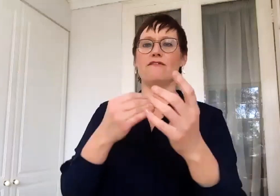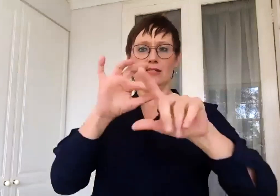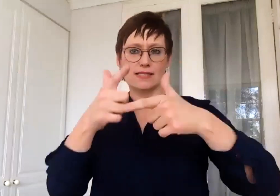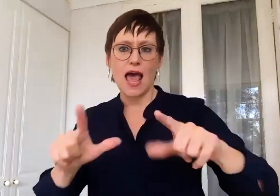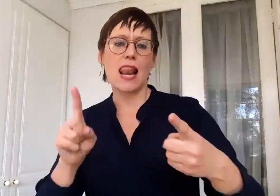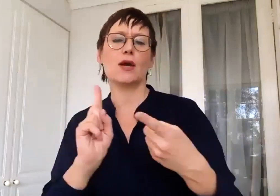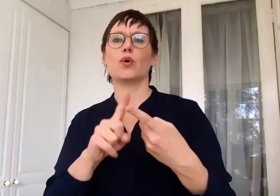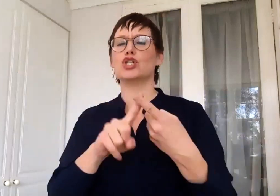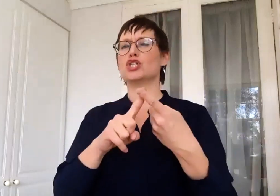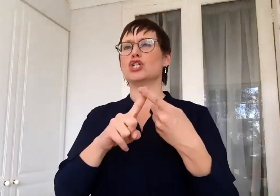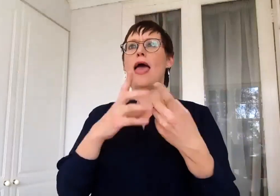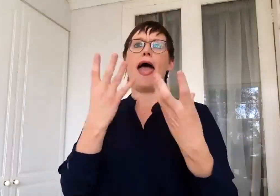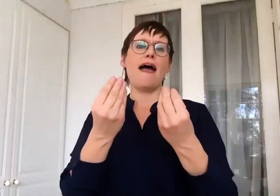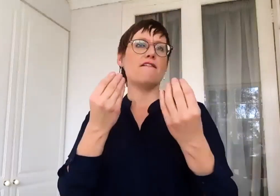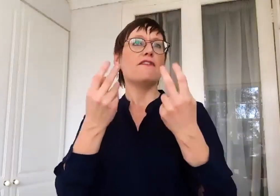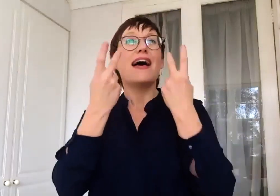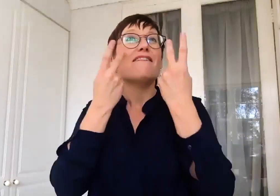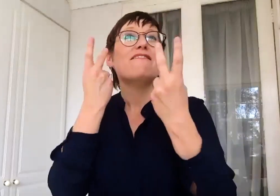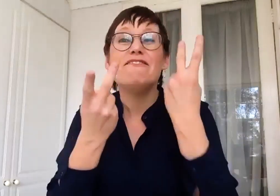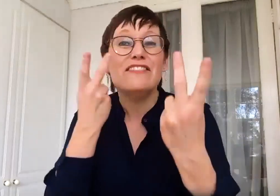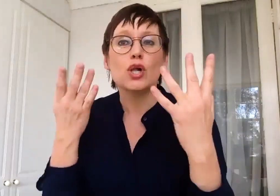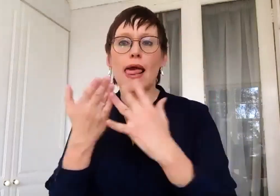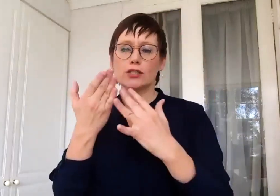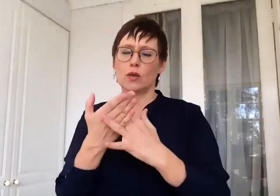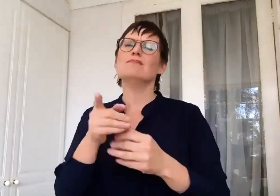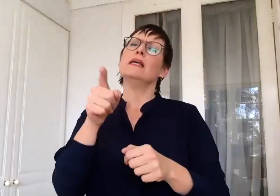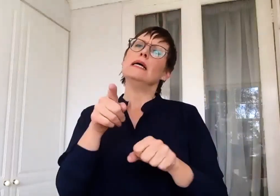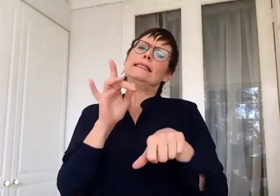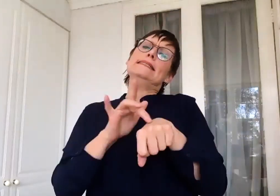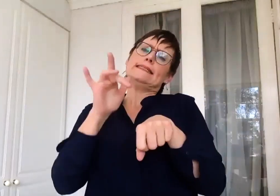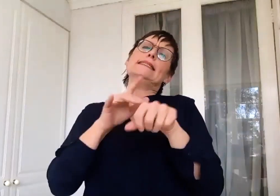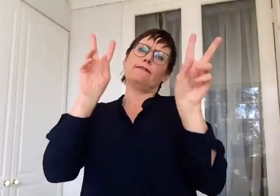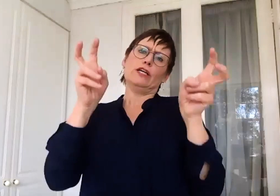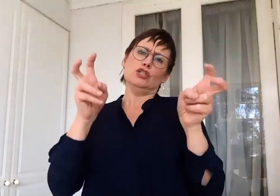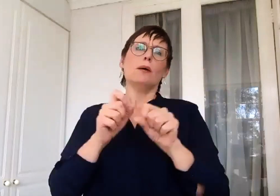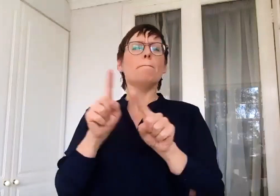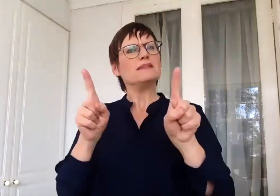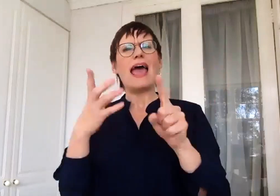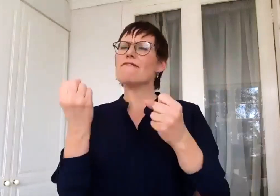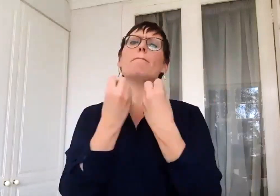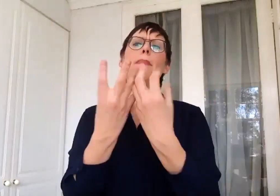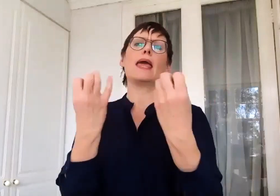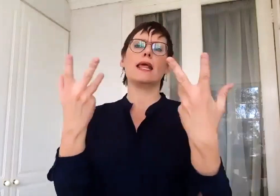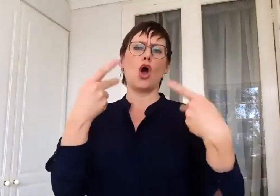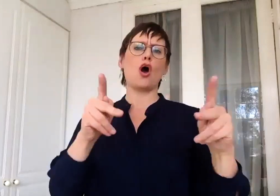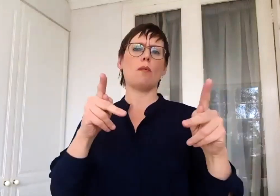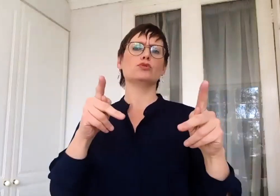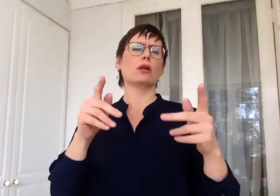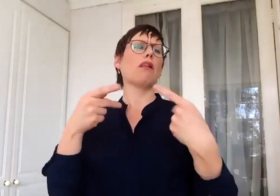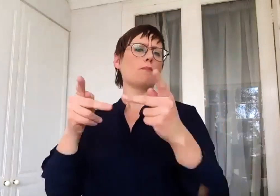language, but a different modality. So is it contentious? Yes. I think all options are out there. You can put a child in a school for the deaf